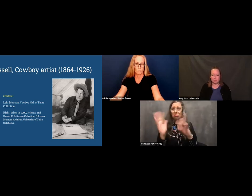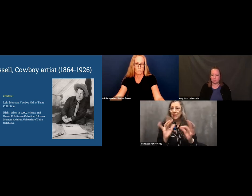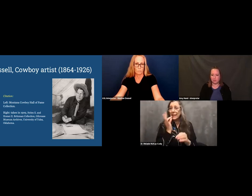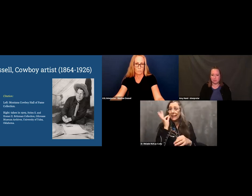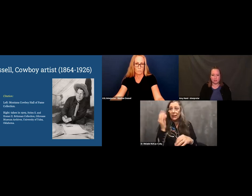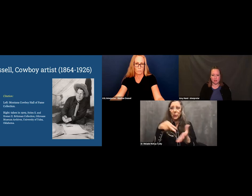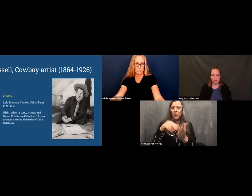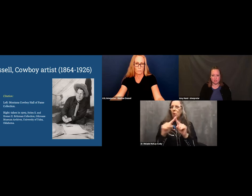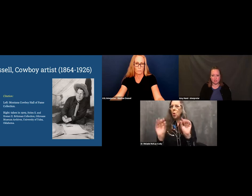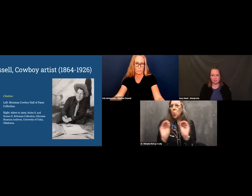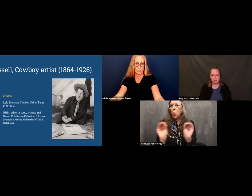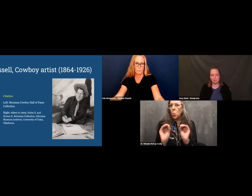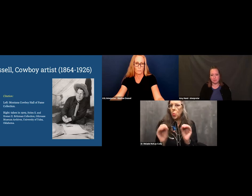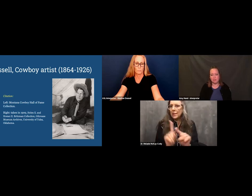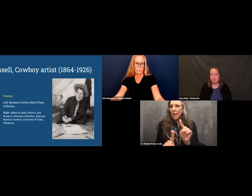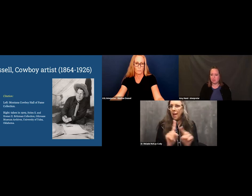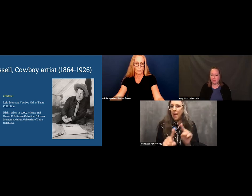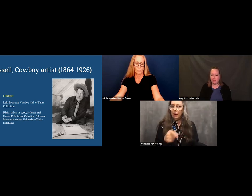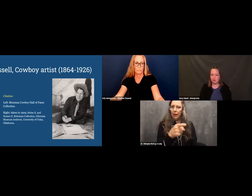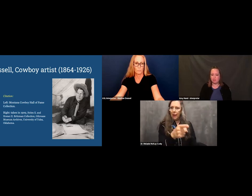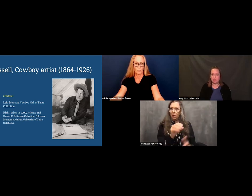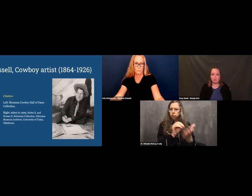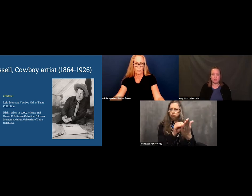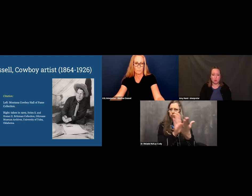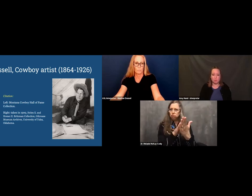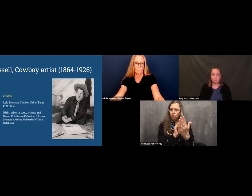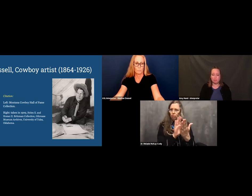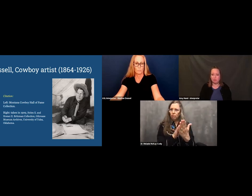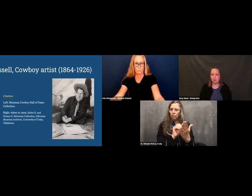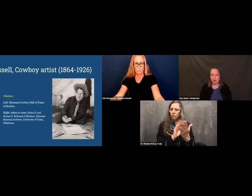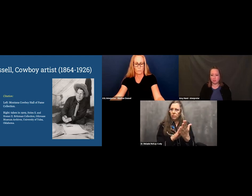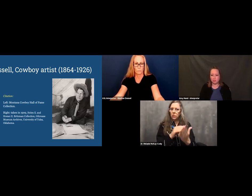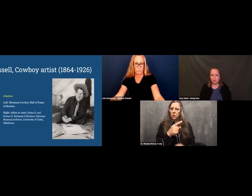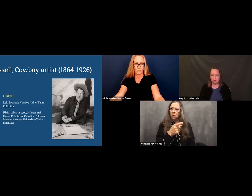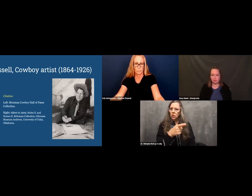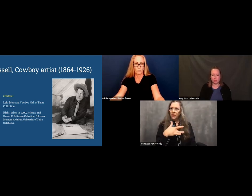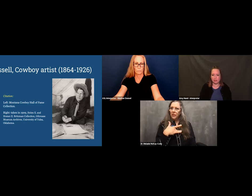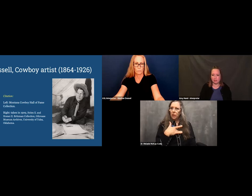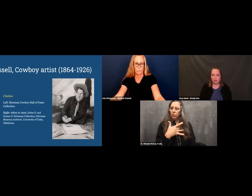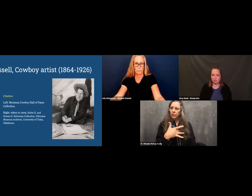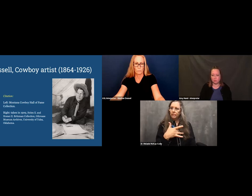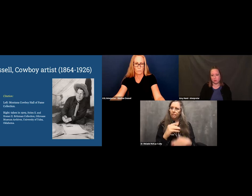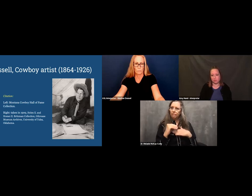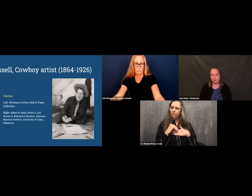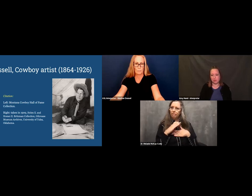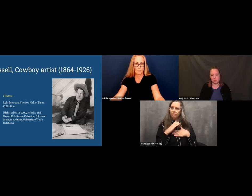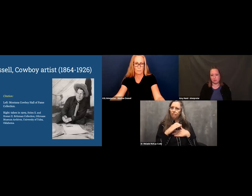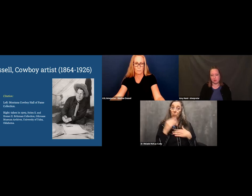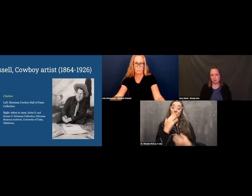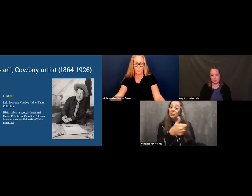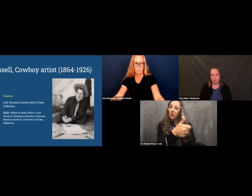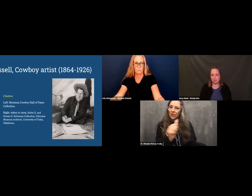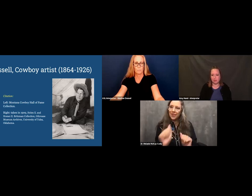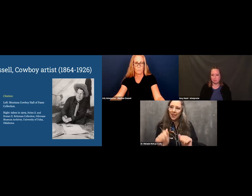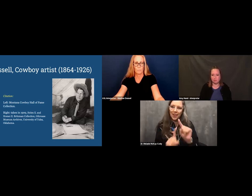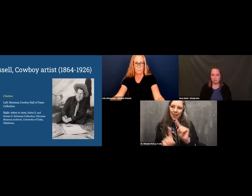signers or any signs. They may have shown people in action in their daily life or just standing